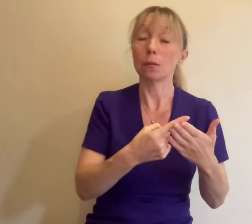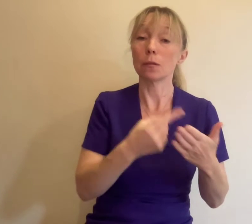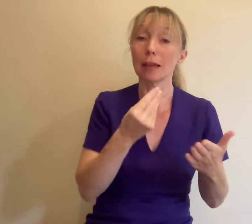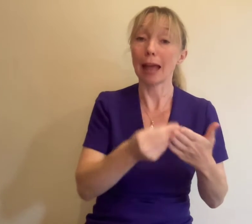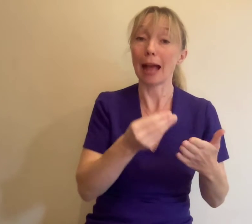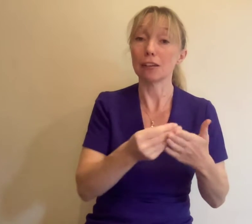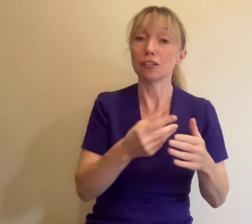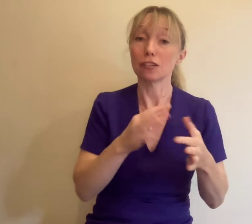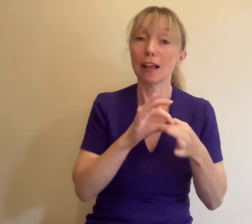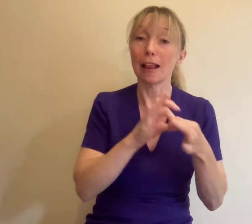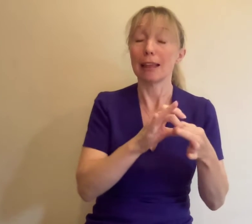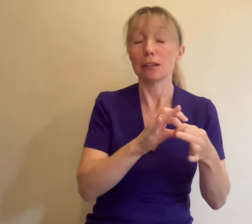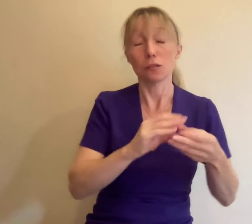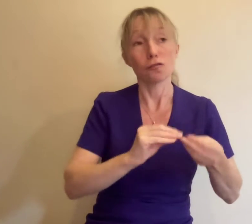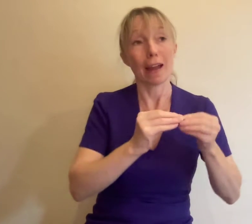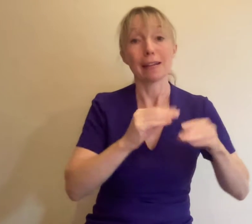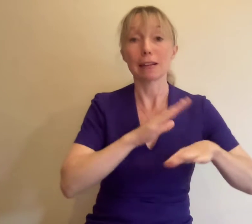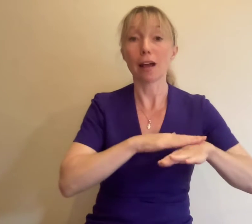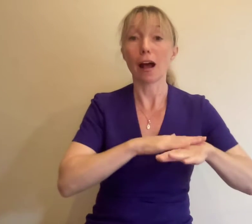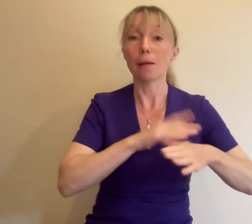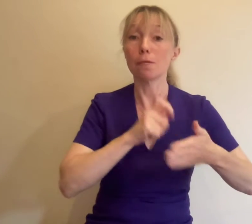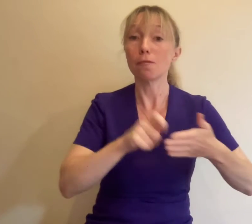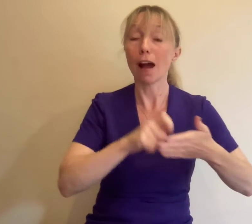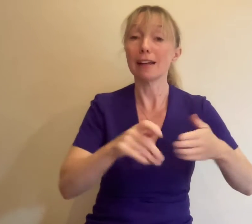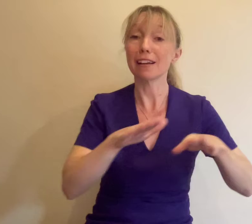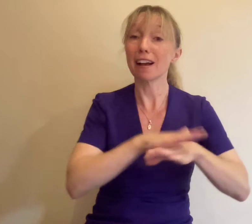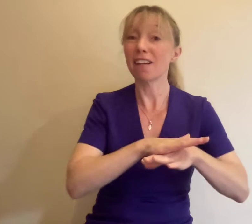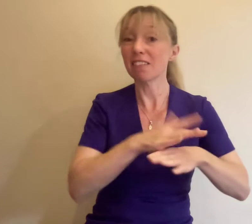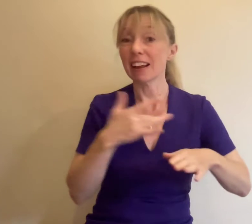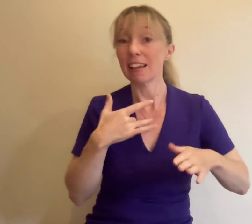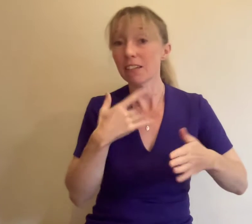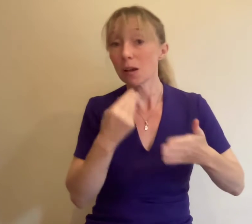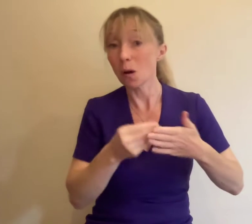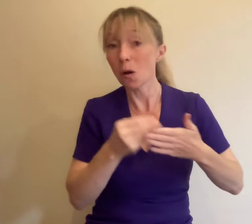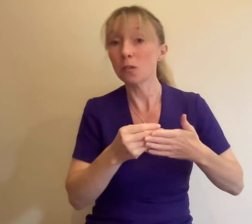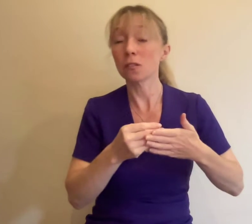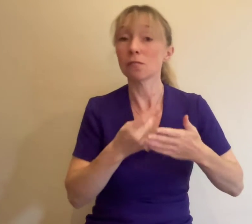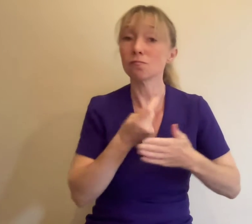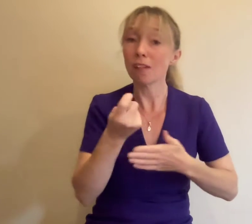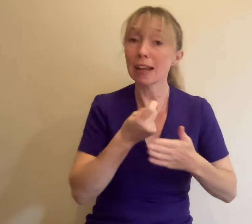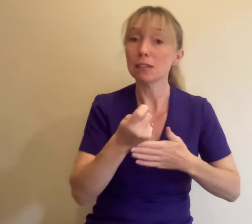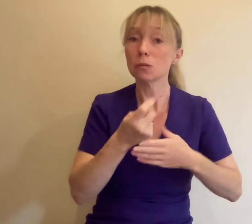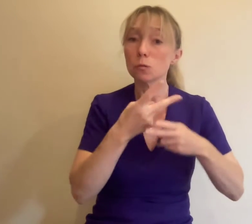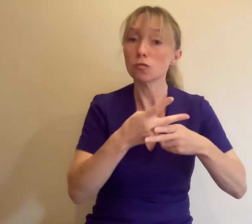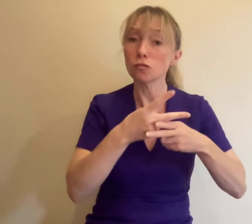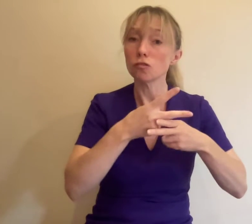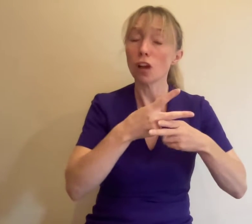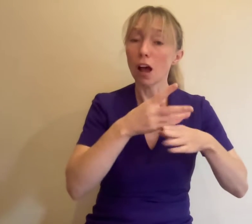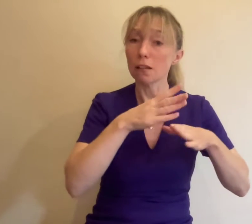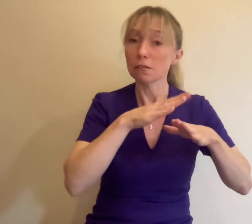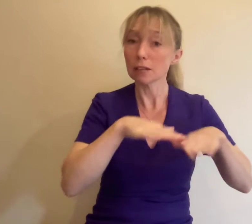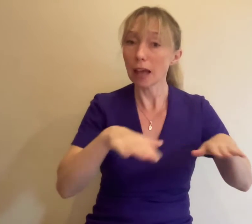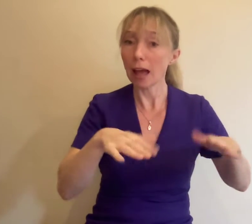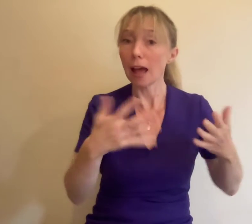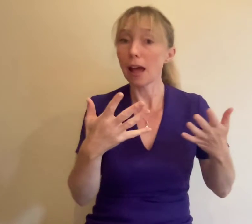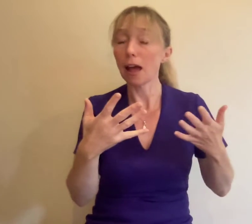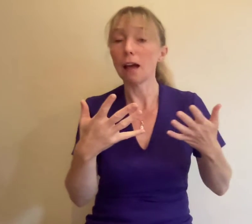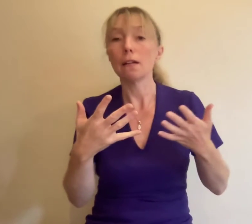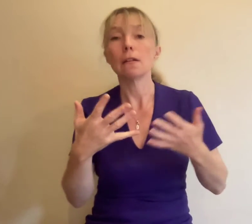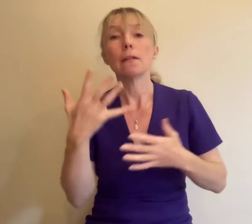example, covering living costs, rent, childcare 17. B. £5,000 towards craft and career